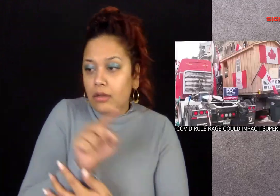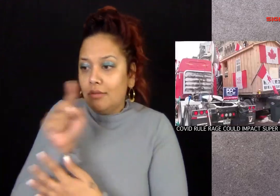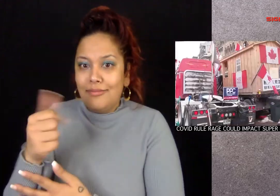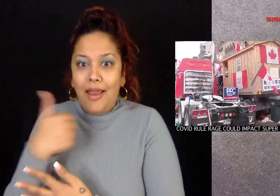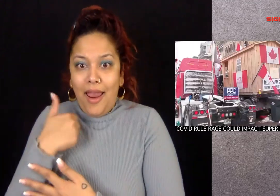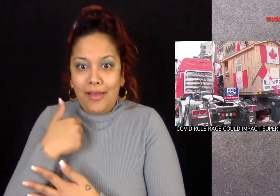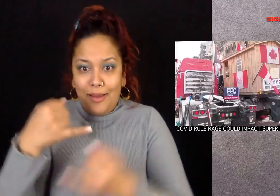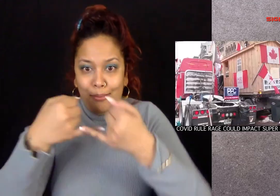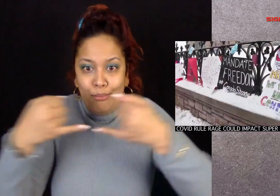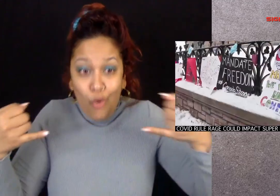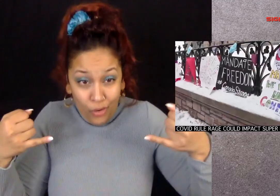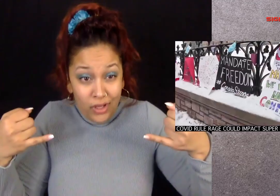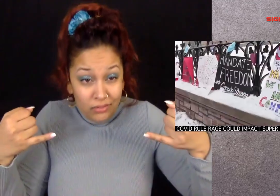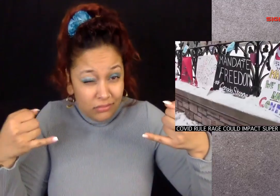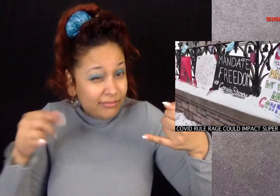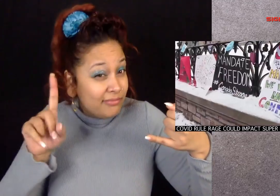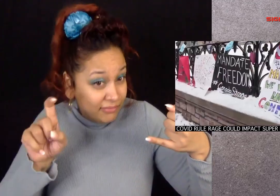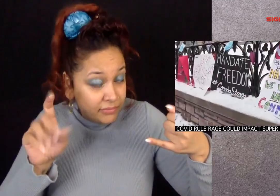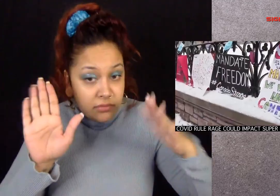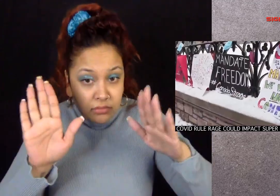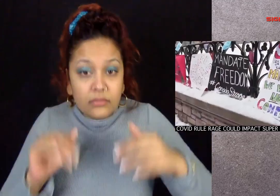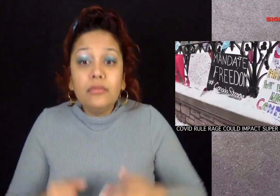disrupting travel between the US and Canada?